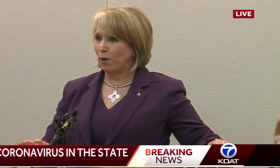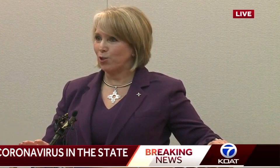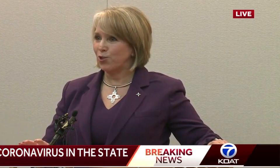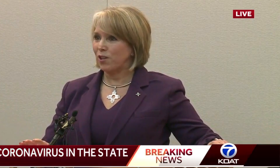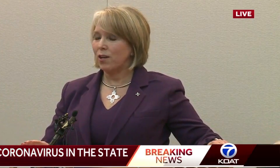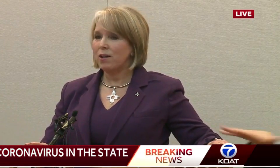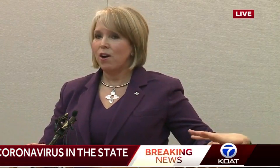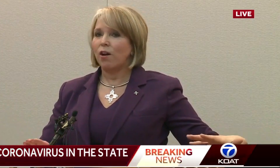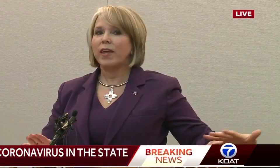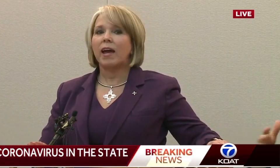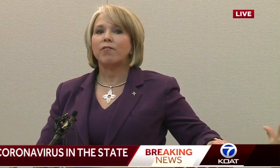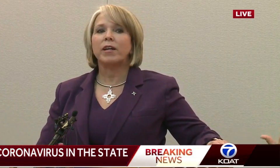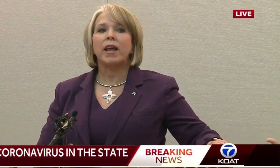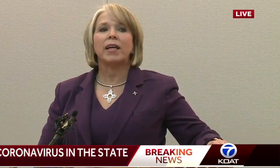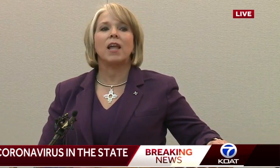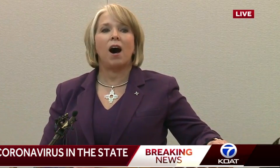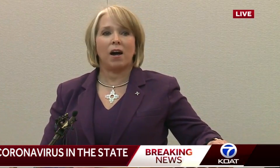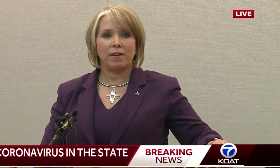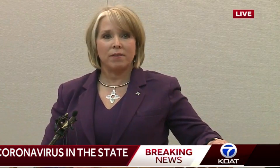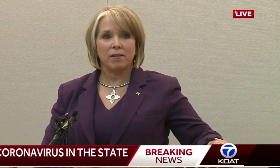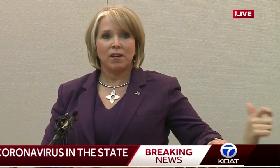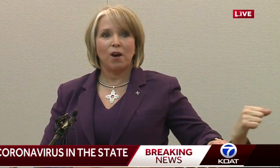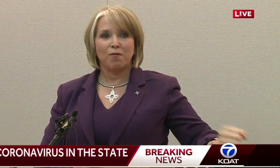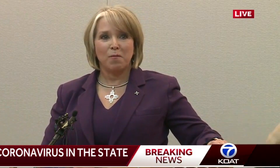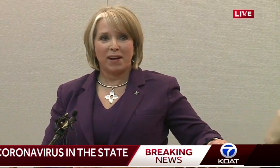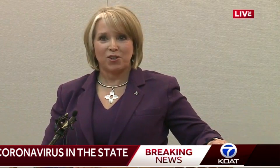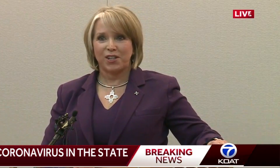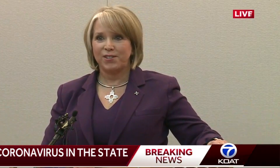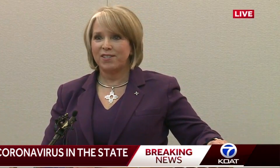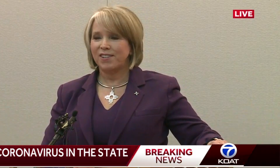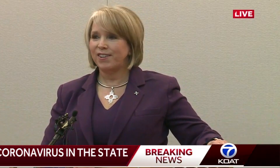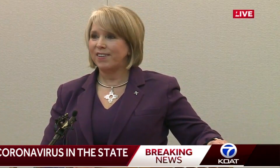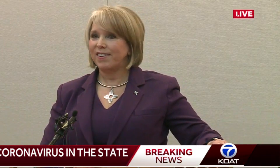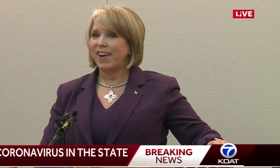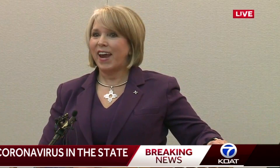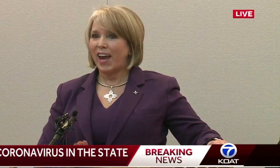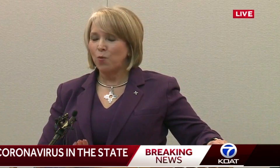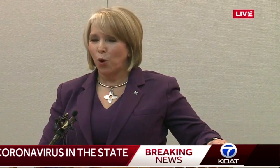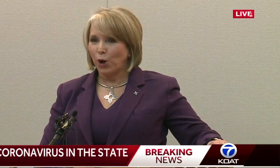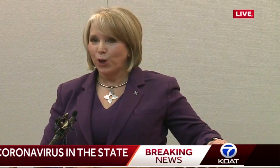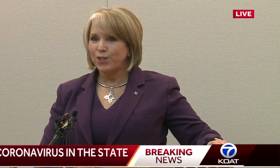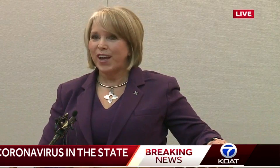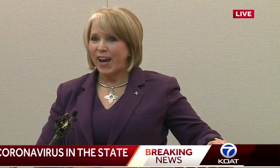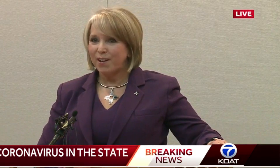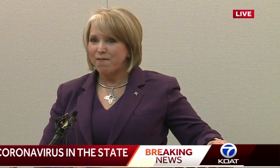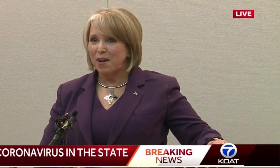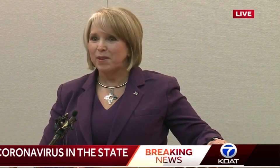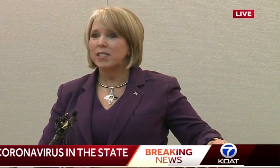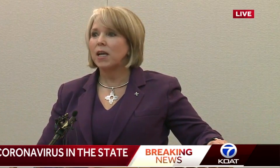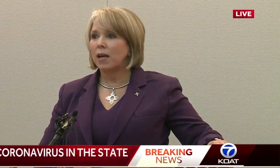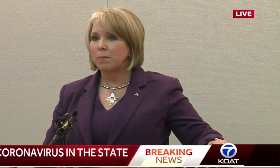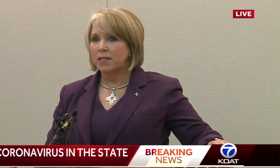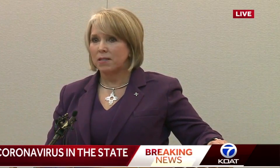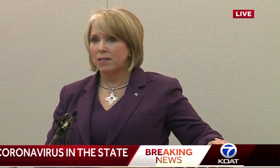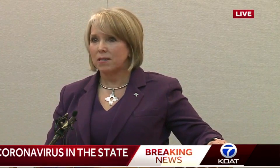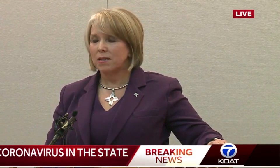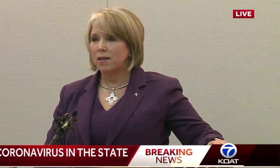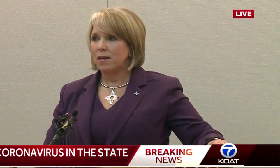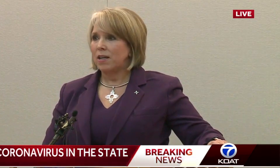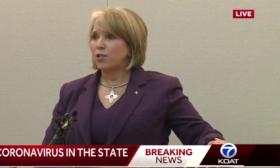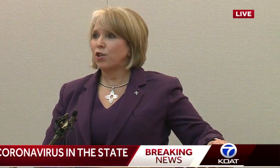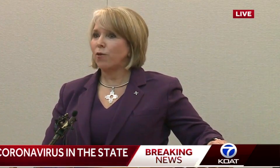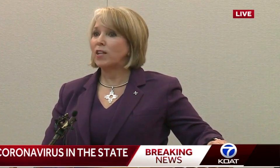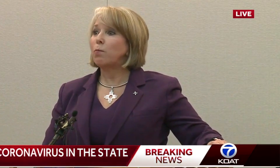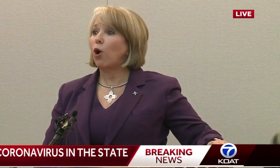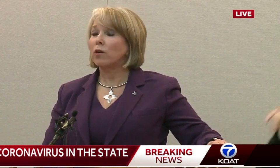health emergency on the everyday lives of New Mexicans and workers and families and businesses.